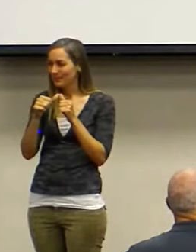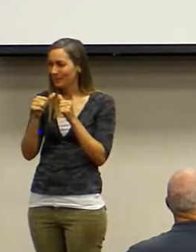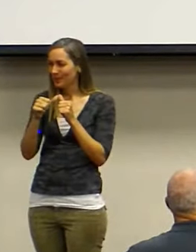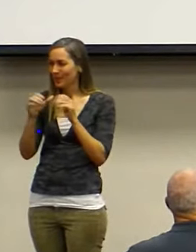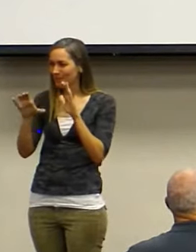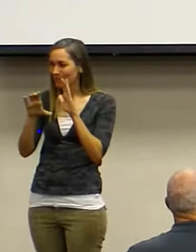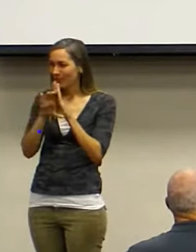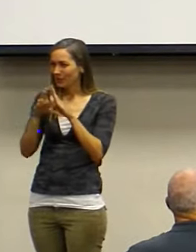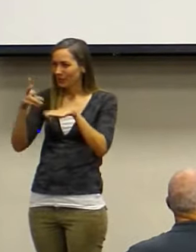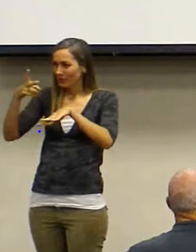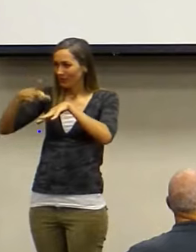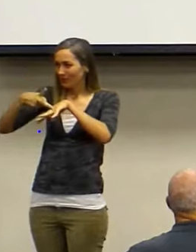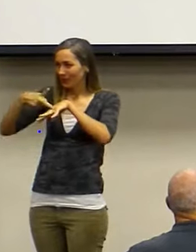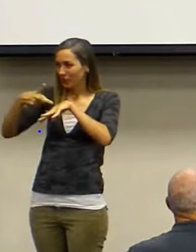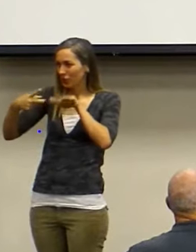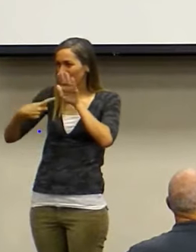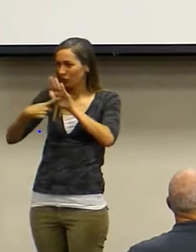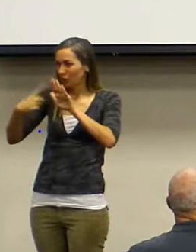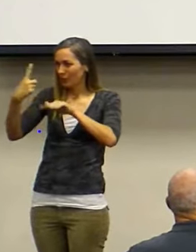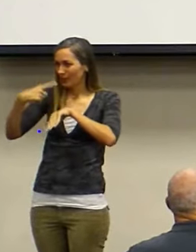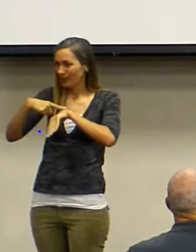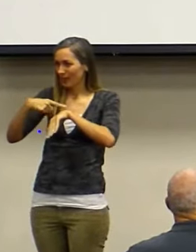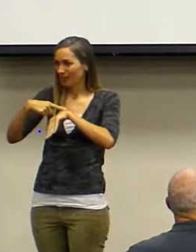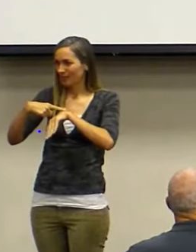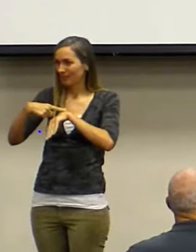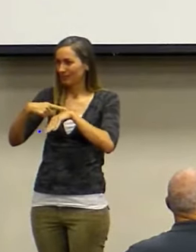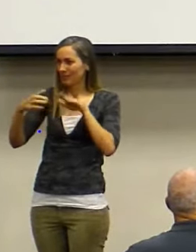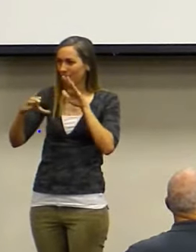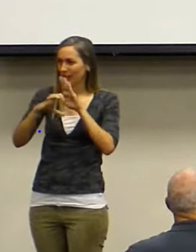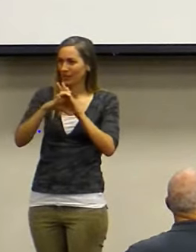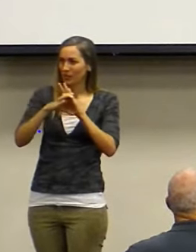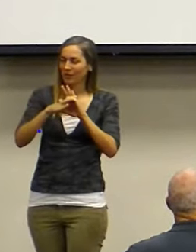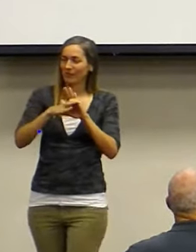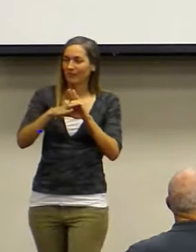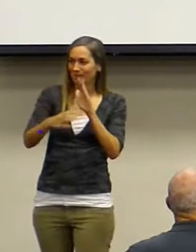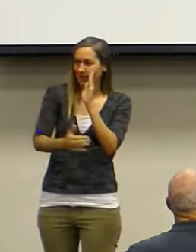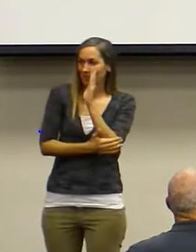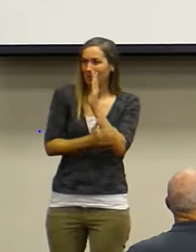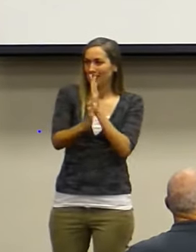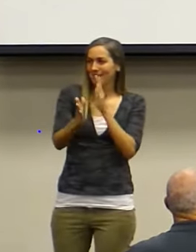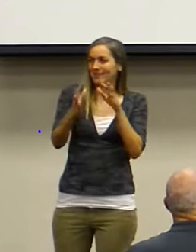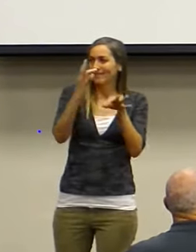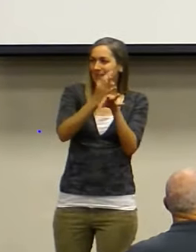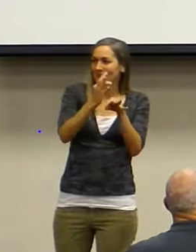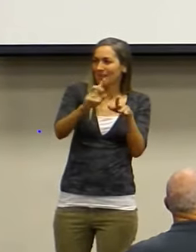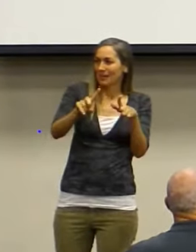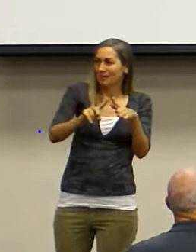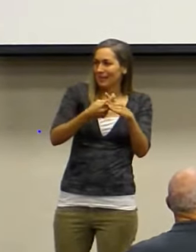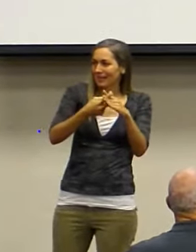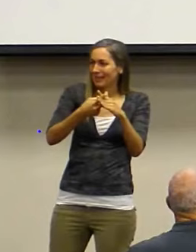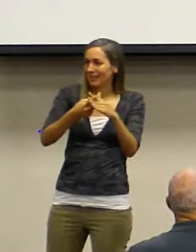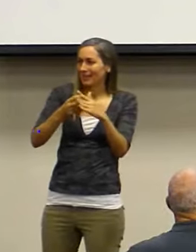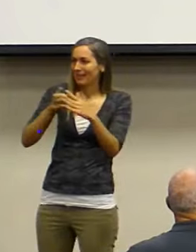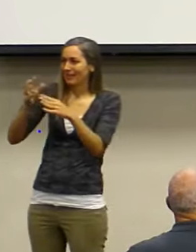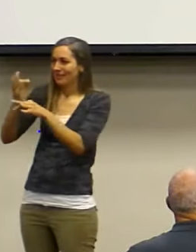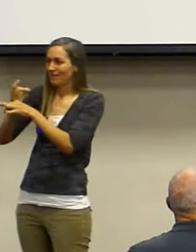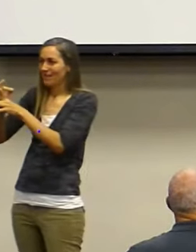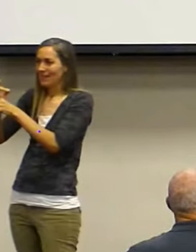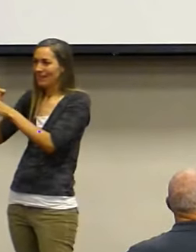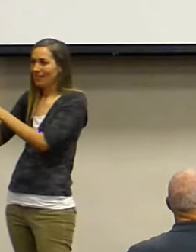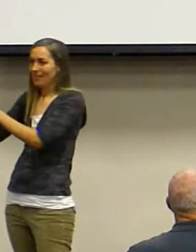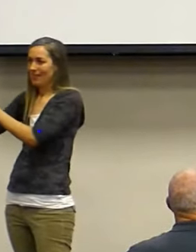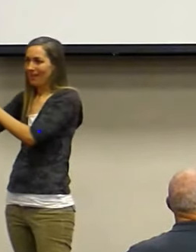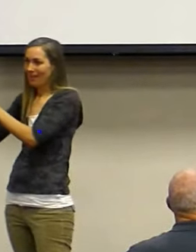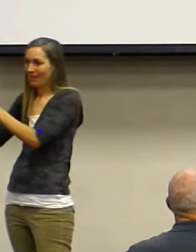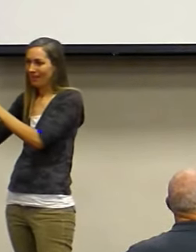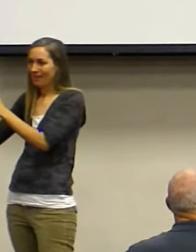Of the faith of Abraham in the beginning. And it's the same thing as our faith when we got started. It looked like a roller coaster. It goes up. It goes down.